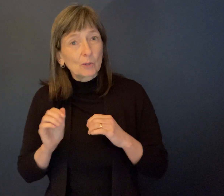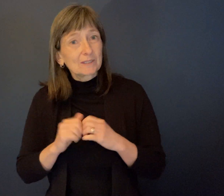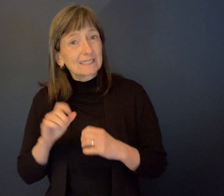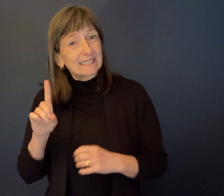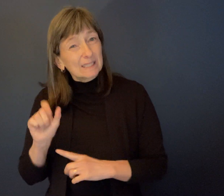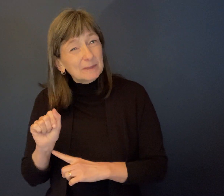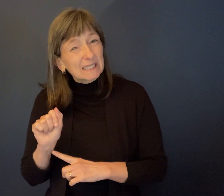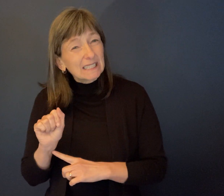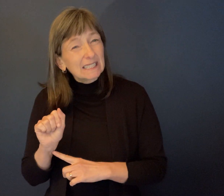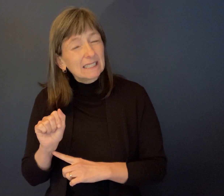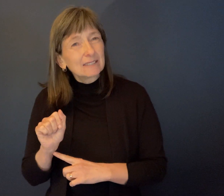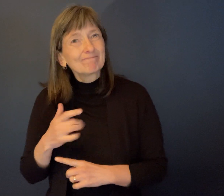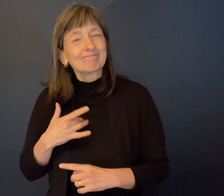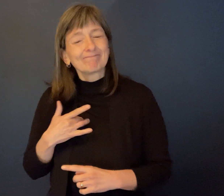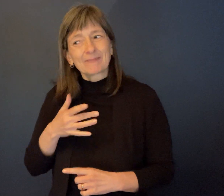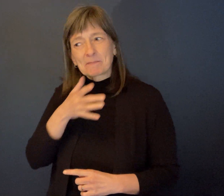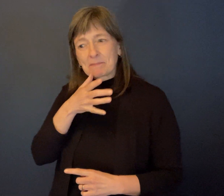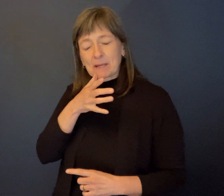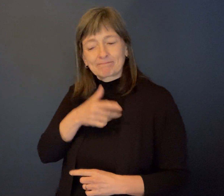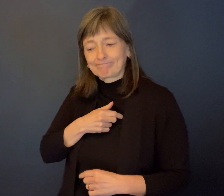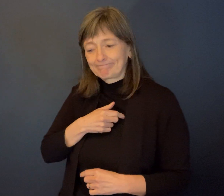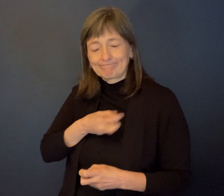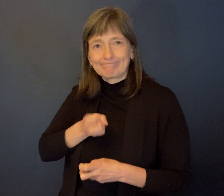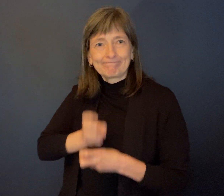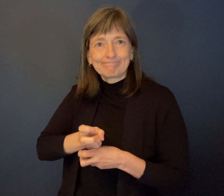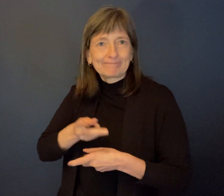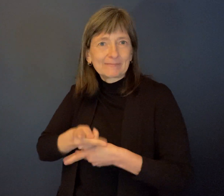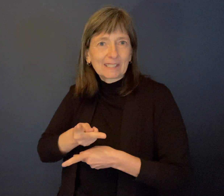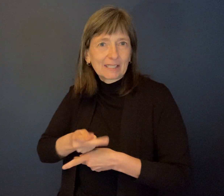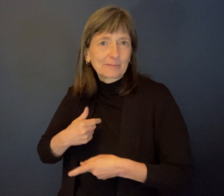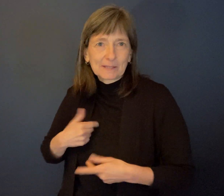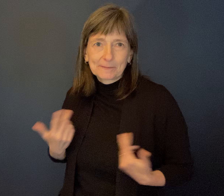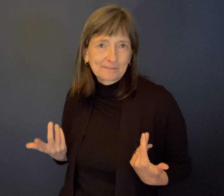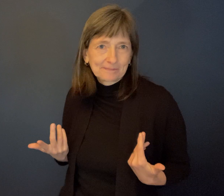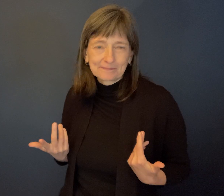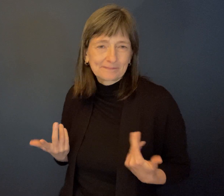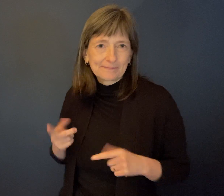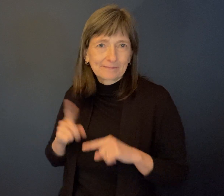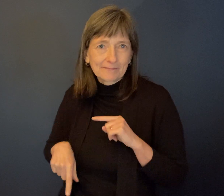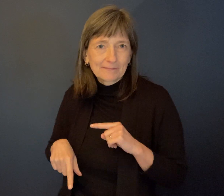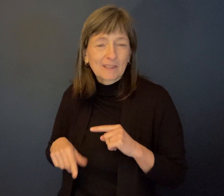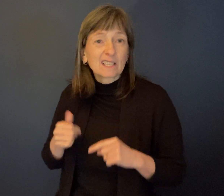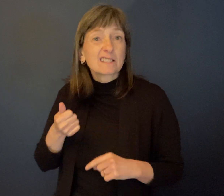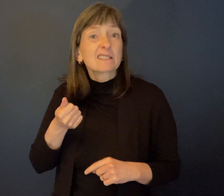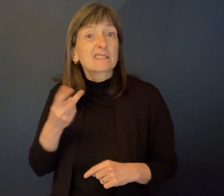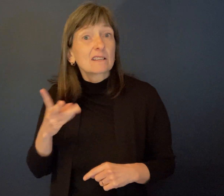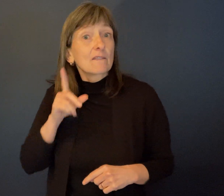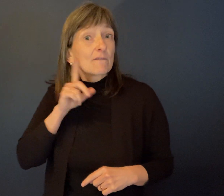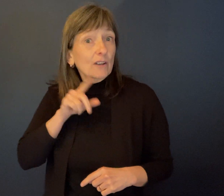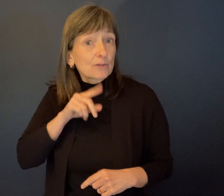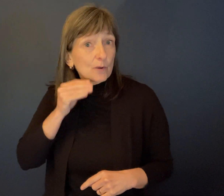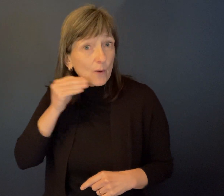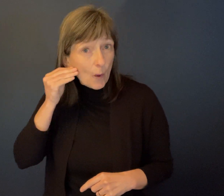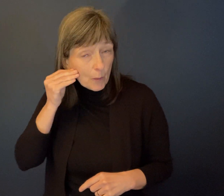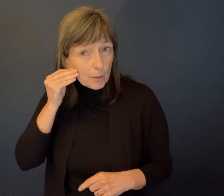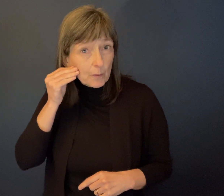much more difficult for my mom to take care of me. So I ended up in several foster homes before I found my forever foster home